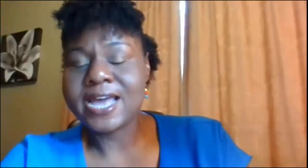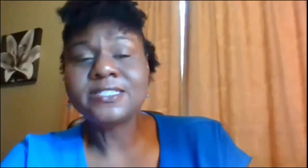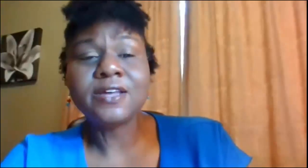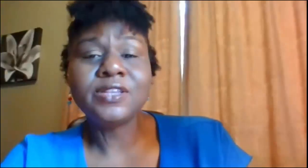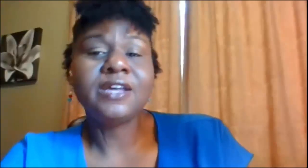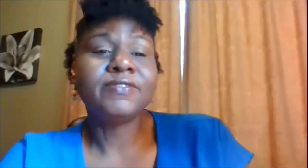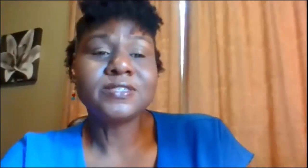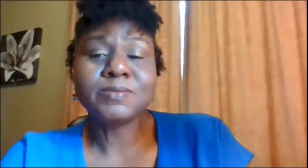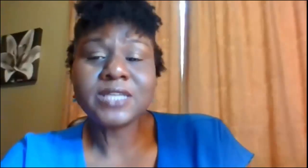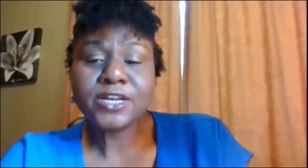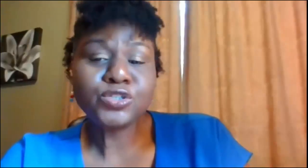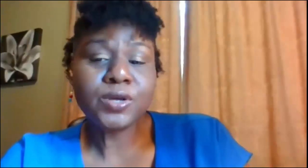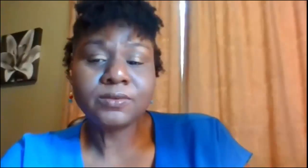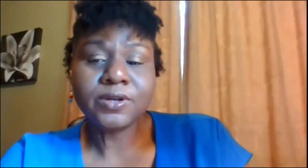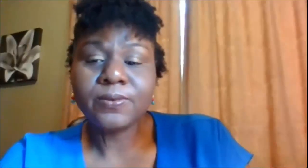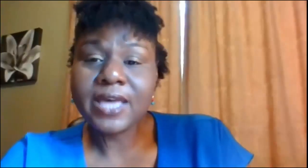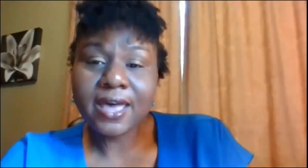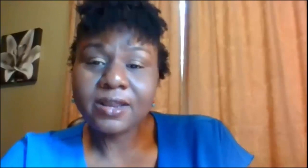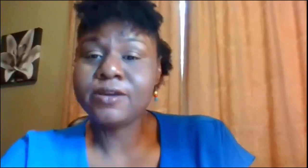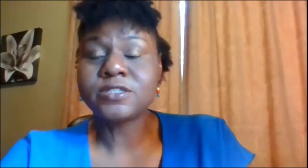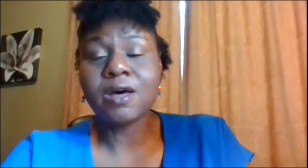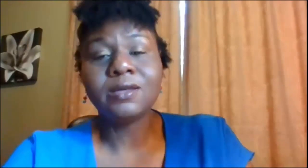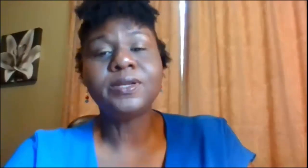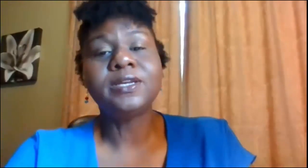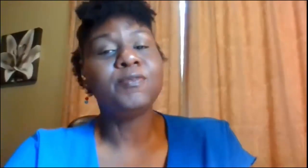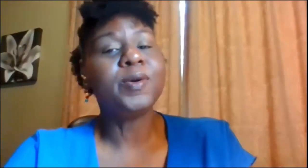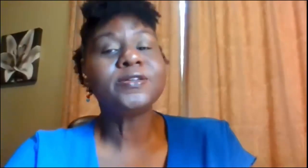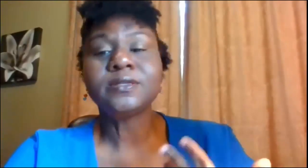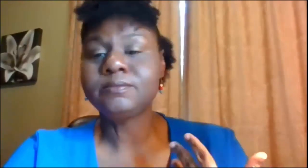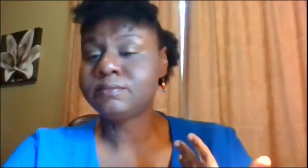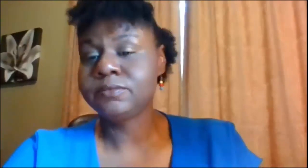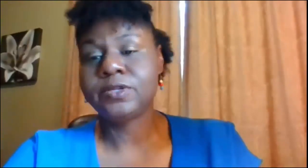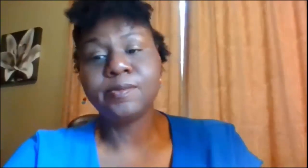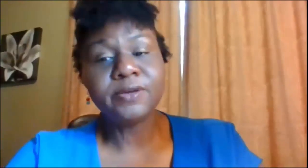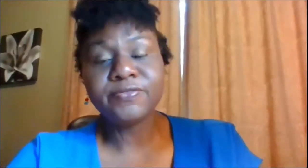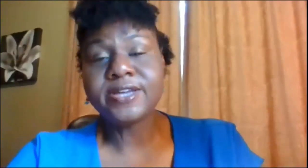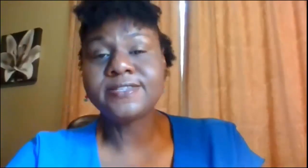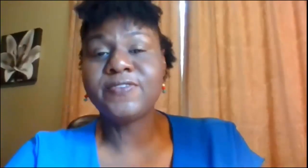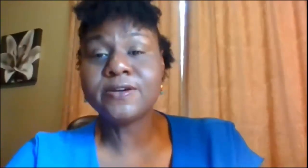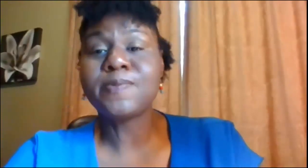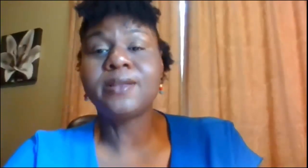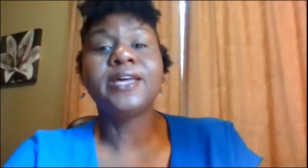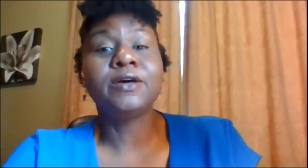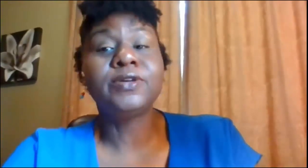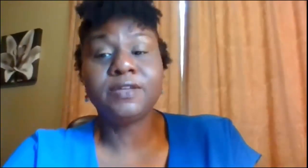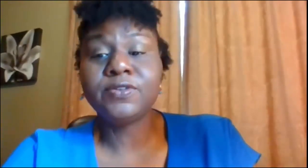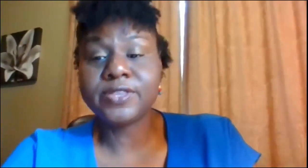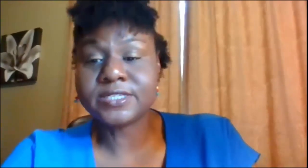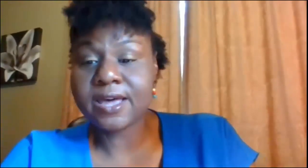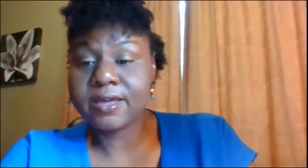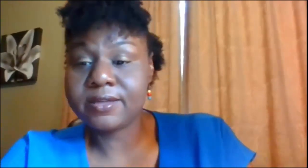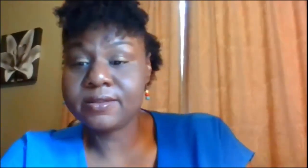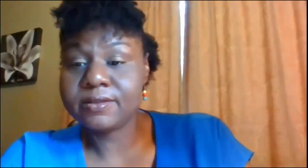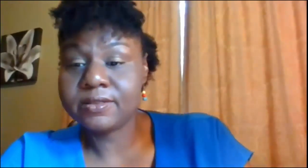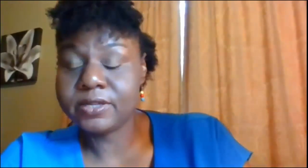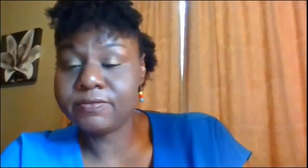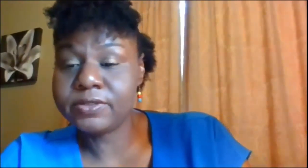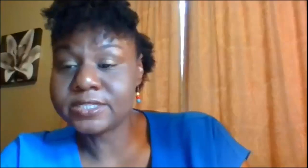then that's the other thing if there's some signs you don't know yet and you're talking with a deaf person don't be afraid to fingerspell it and they'll give you the sign they'll give you the